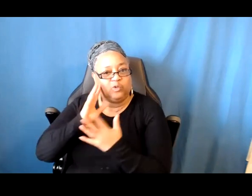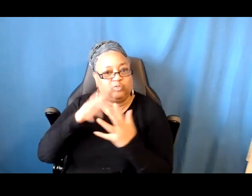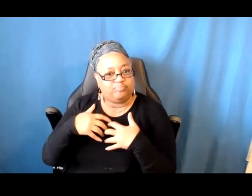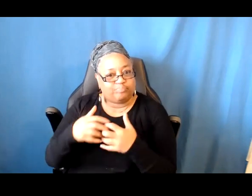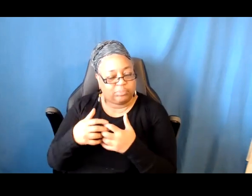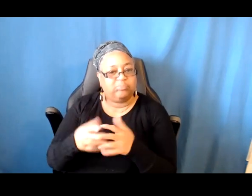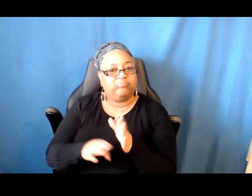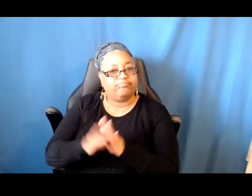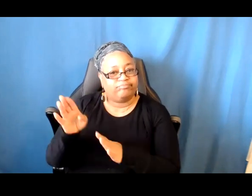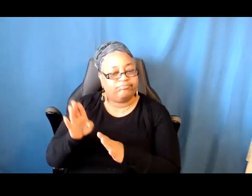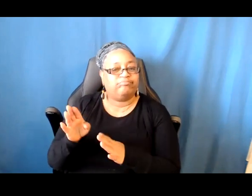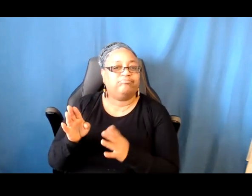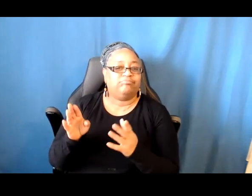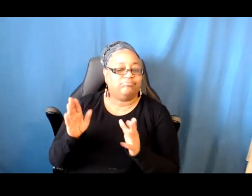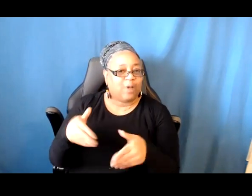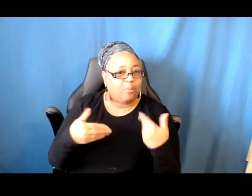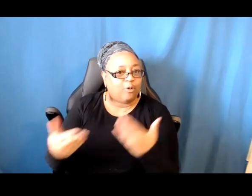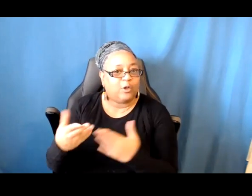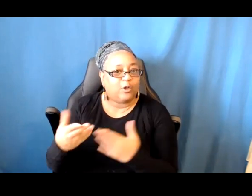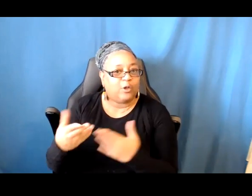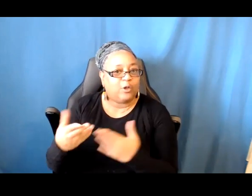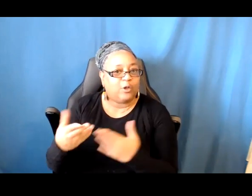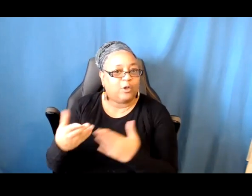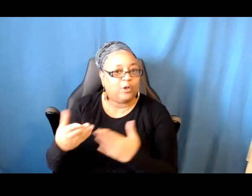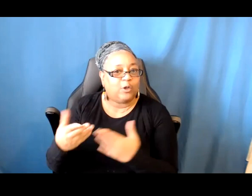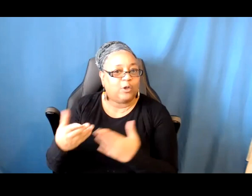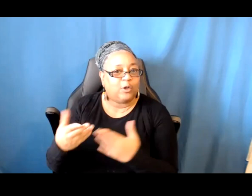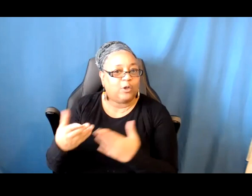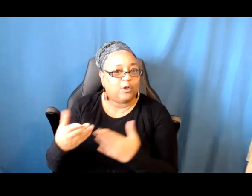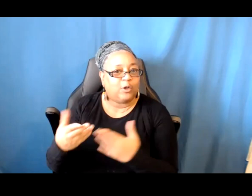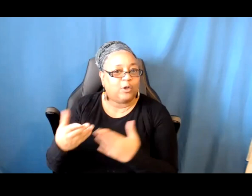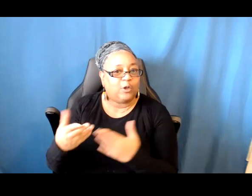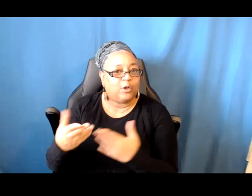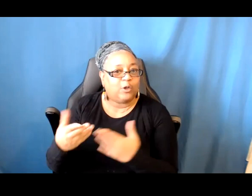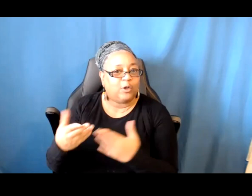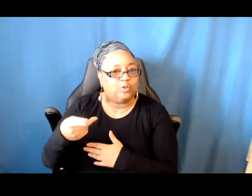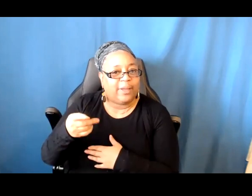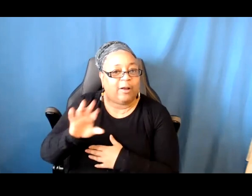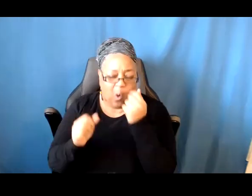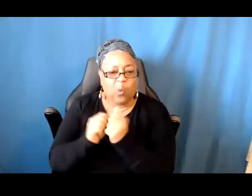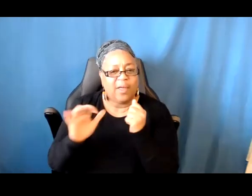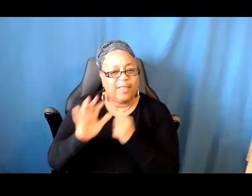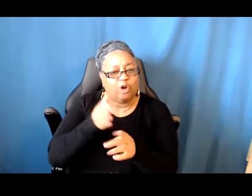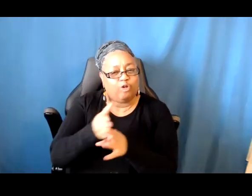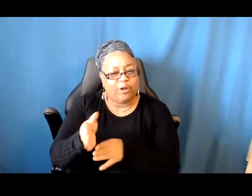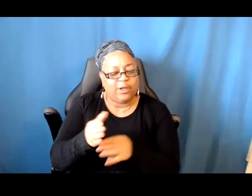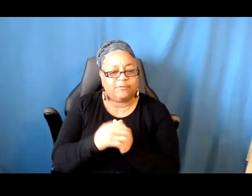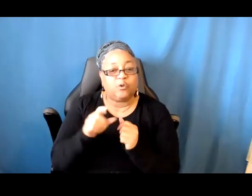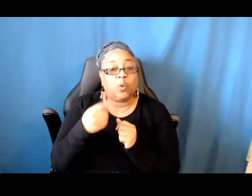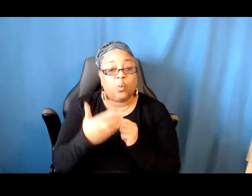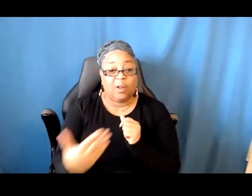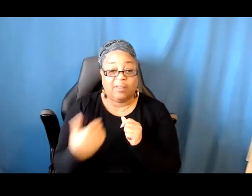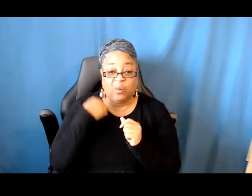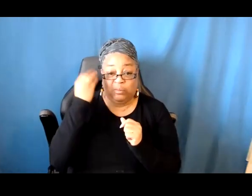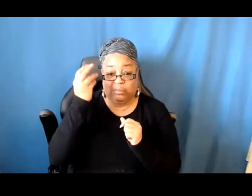public premiere, and then also keep going with their careers. So one thing that we think a lot about is the resources for